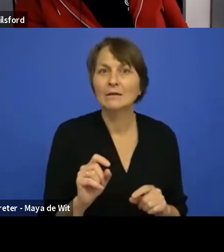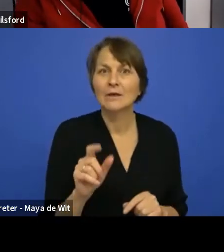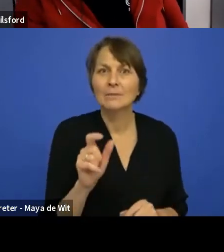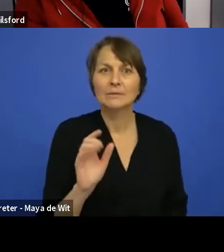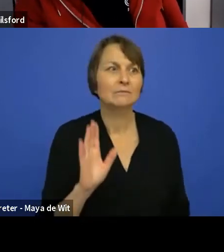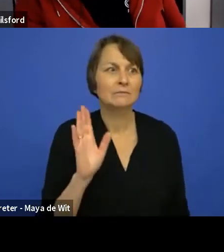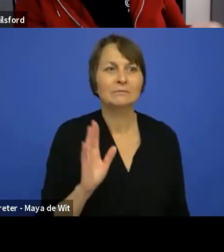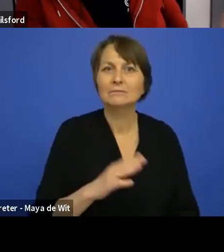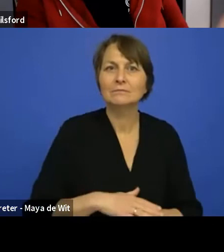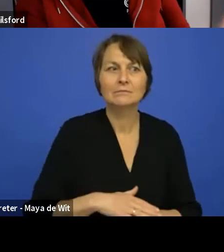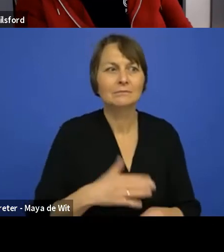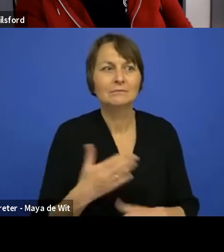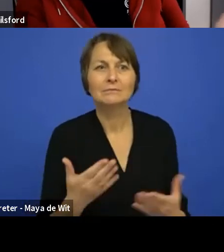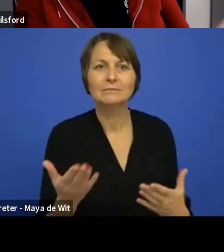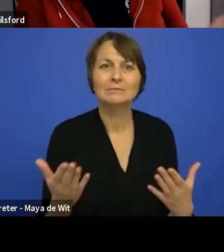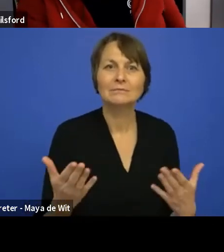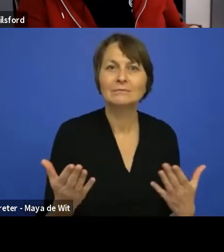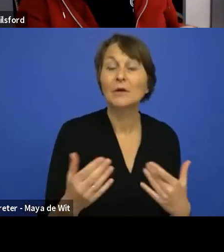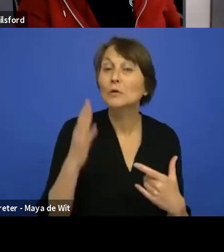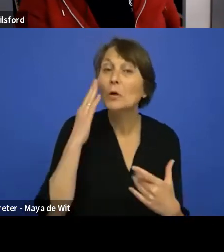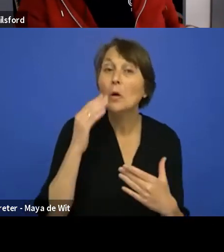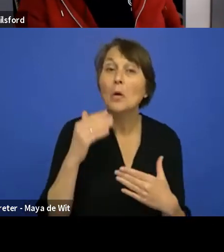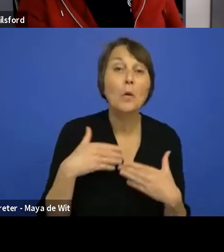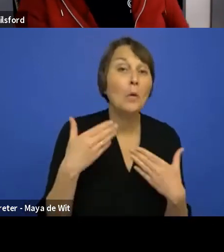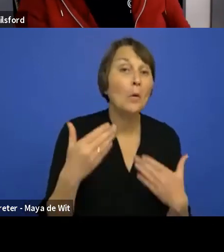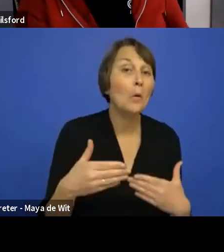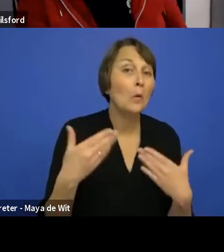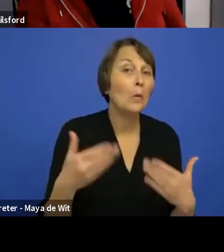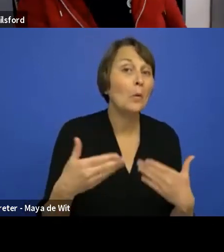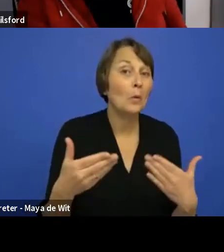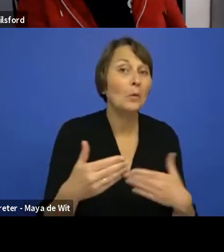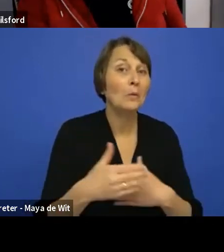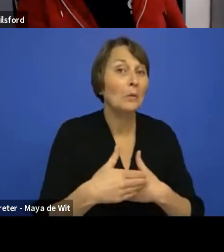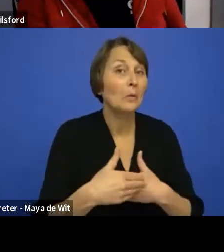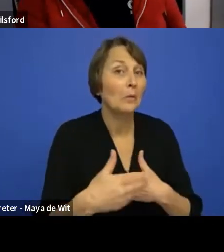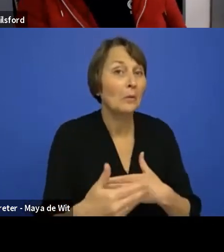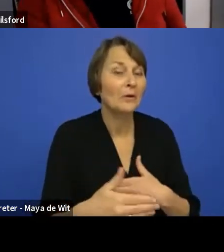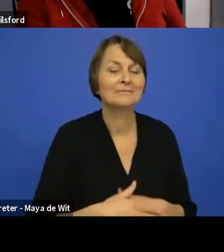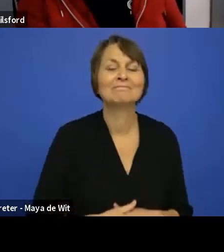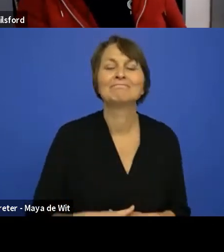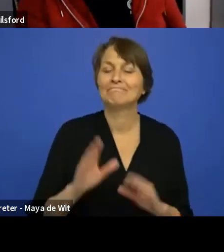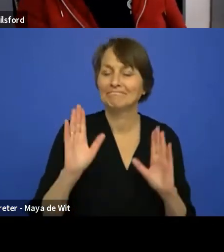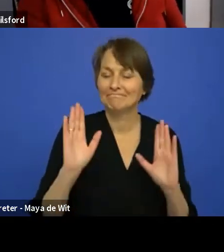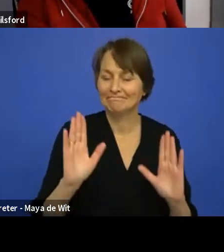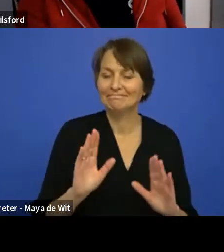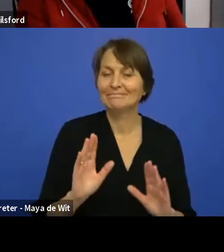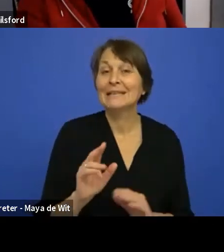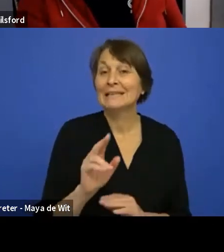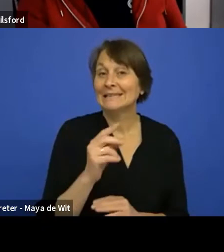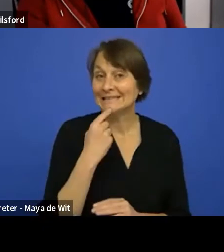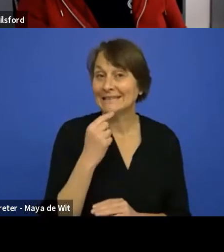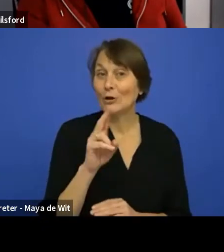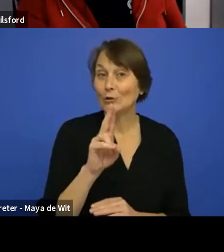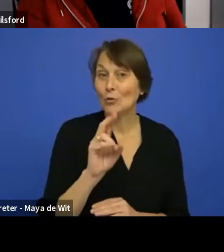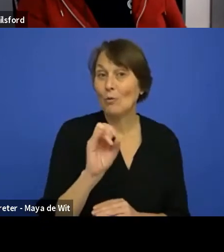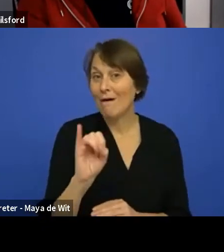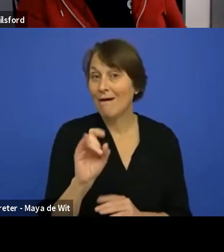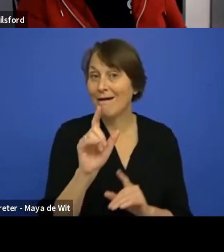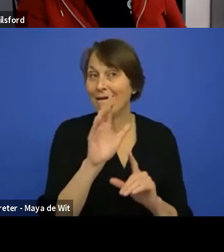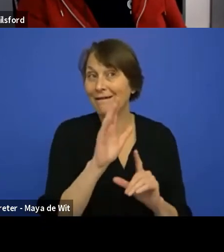an idea of potential? Yeah, as I said, for the UI library, uh, we're looking at late summer, maybe around